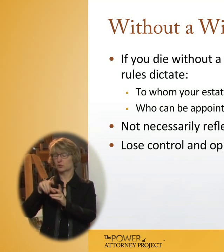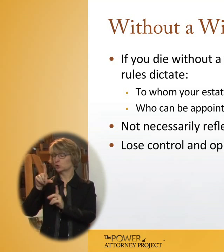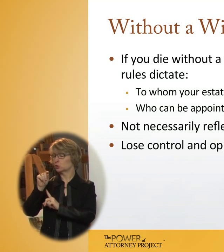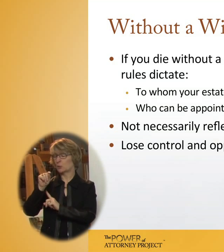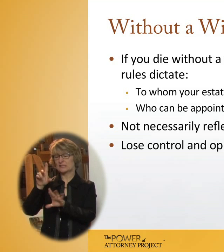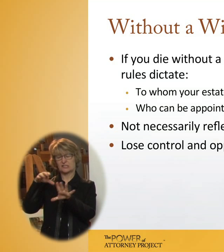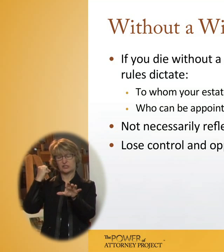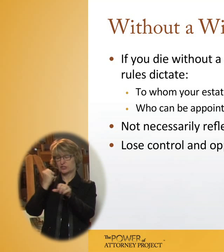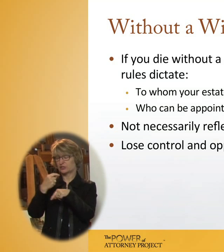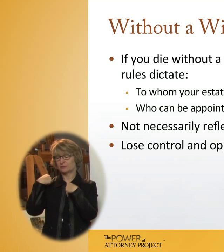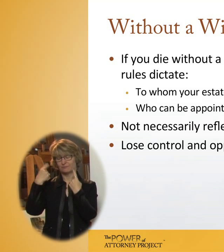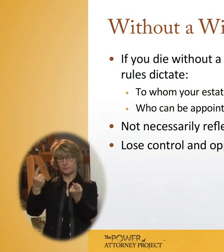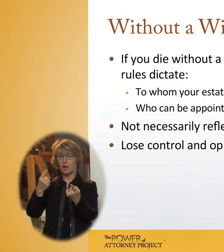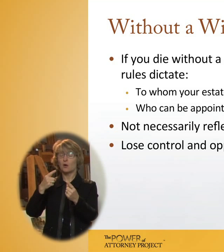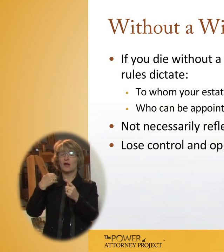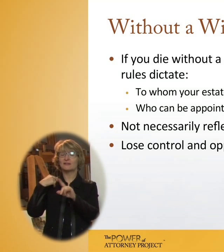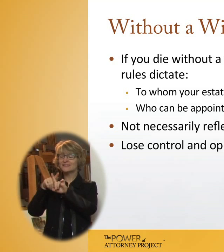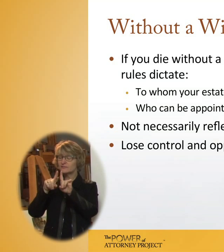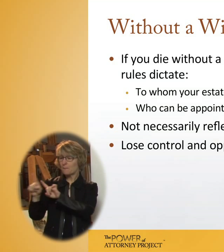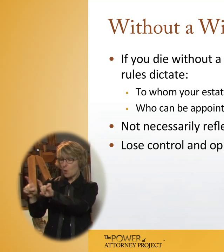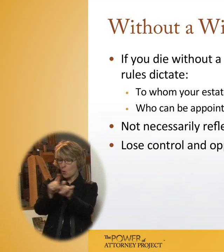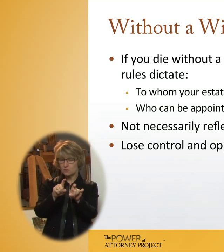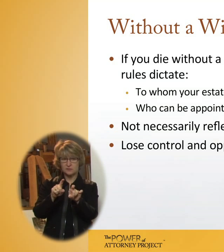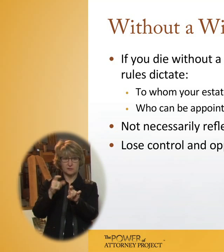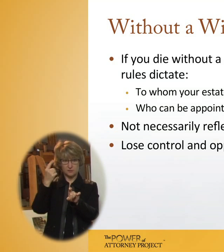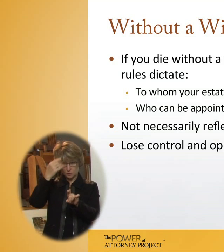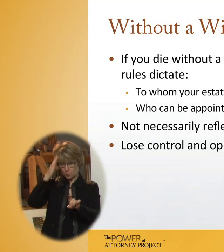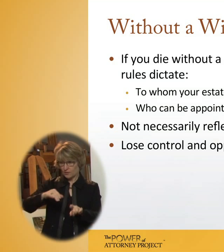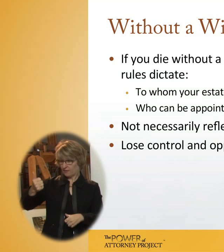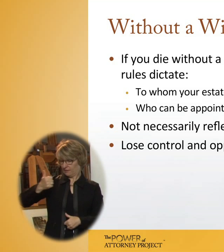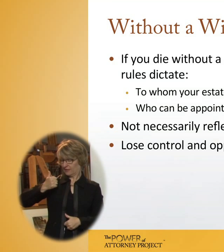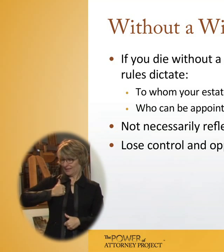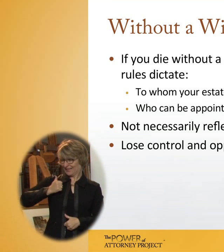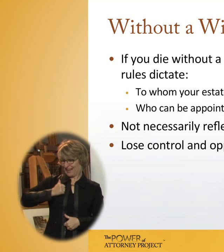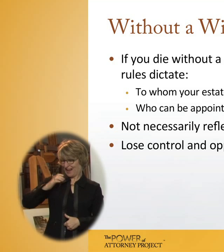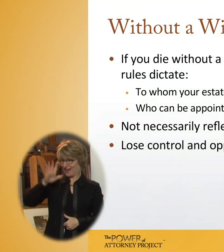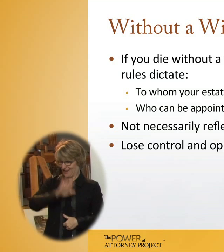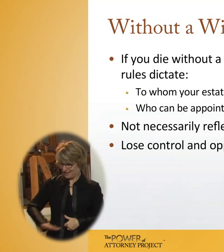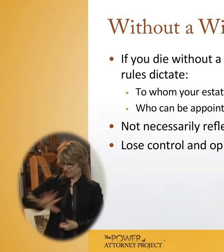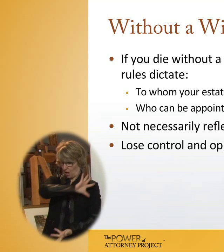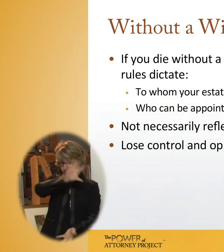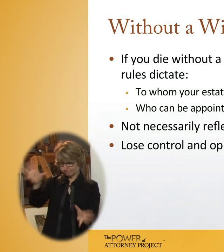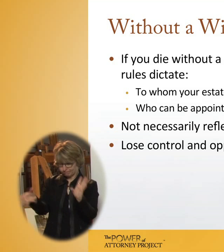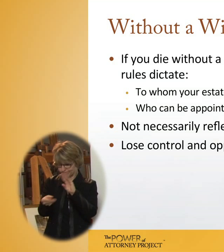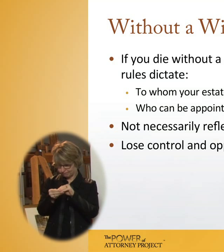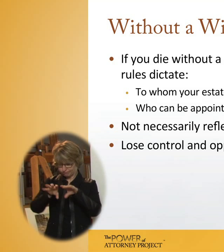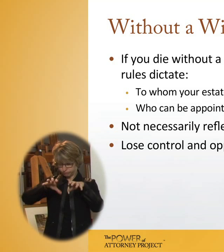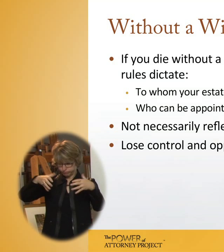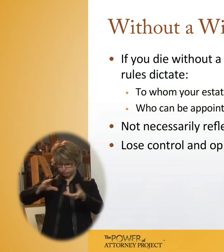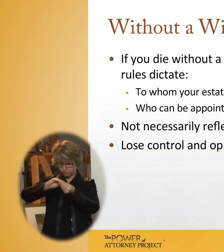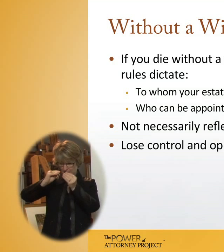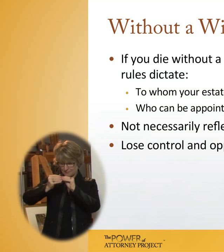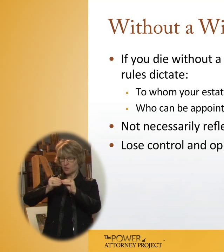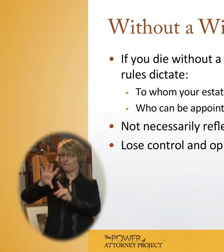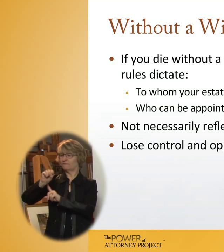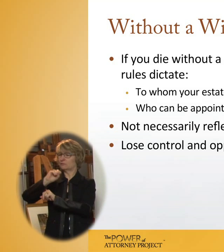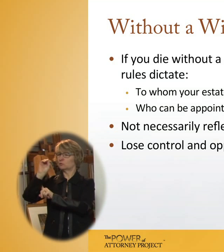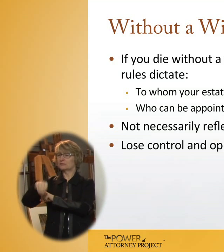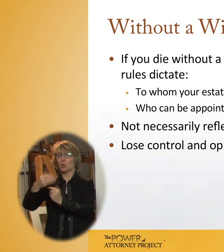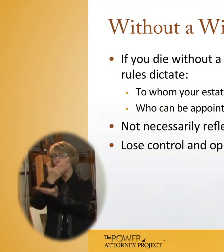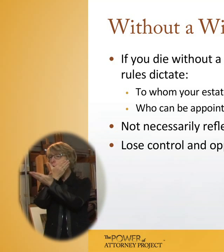poll has shown that about 50% of Canadians die each year without having a will in place. And that just seems to stay